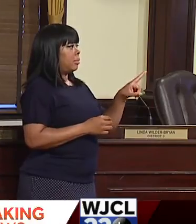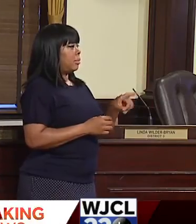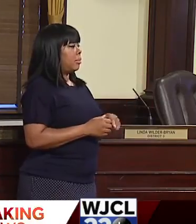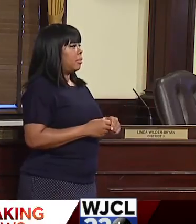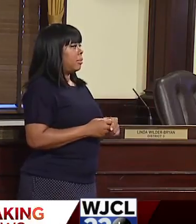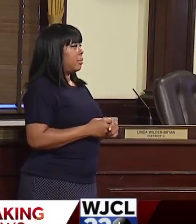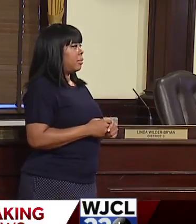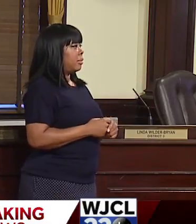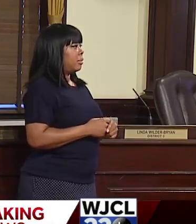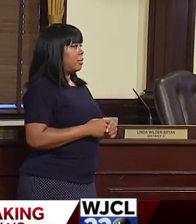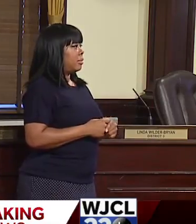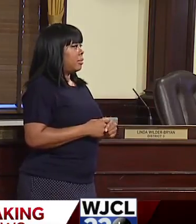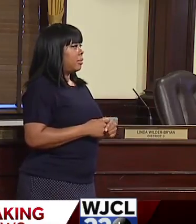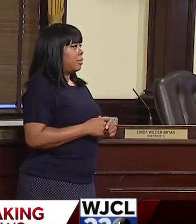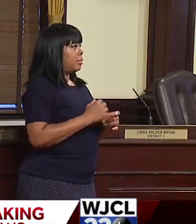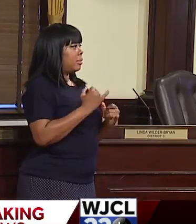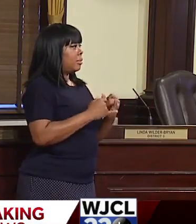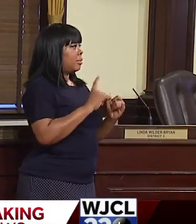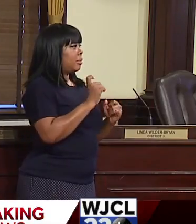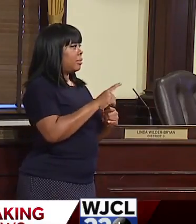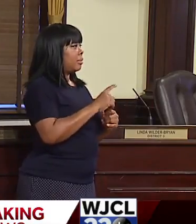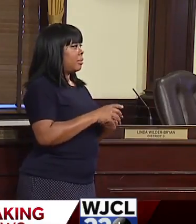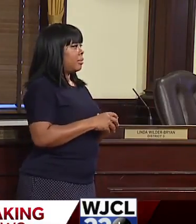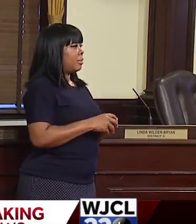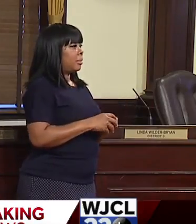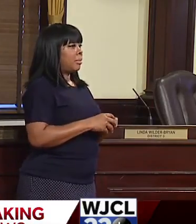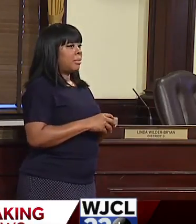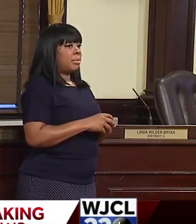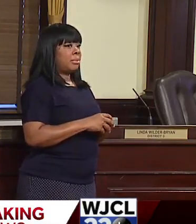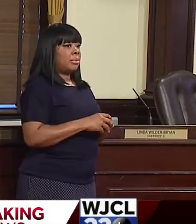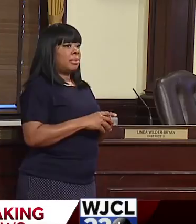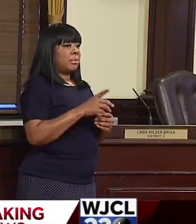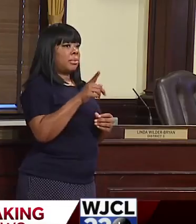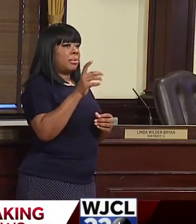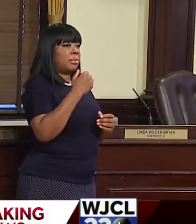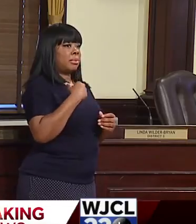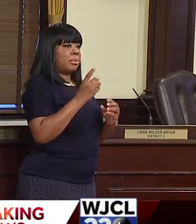Good morning, sir. Is this the last question? You had another question, right?